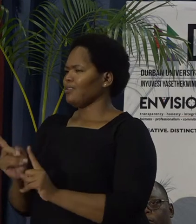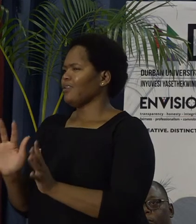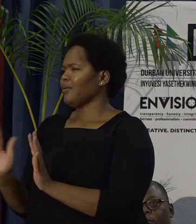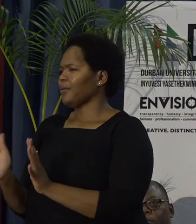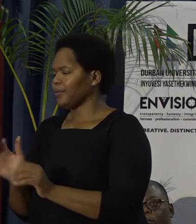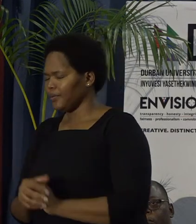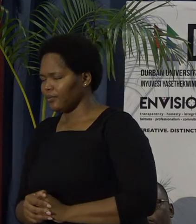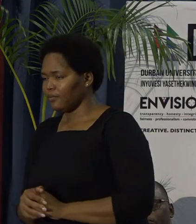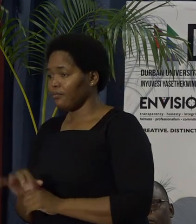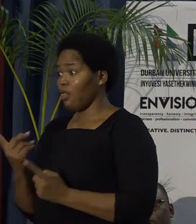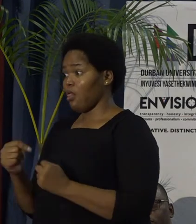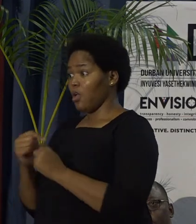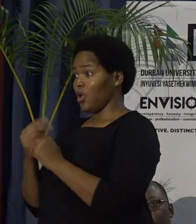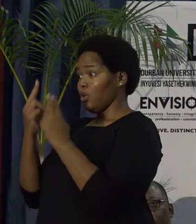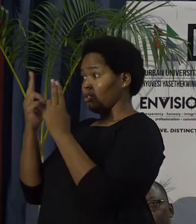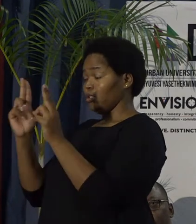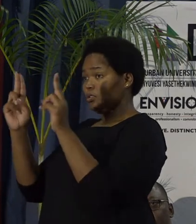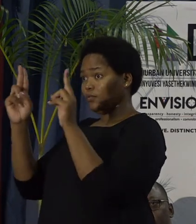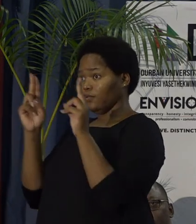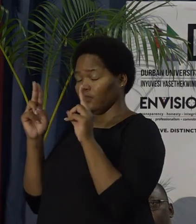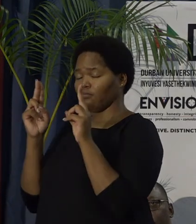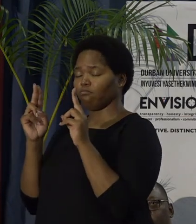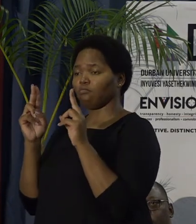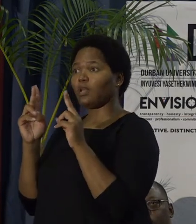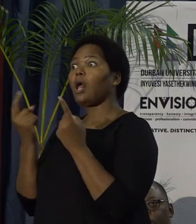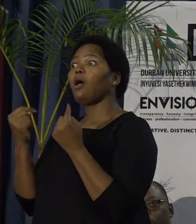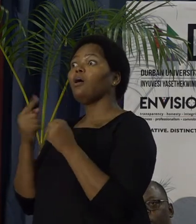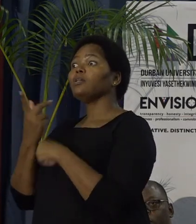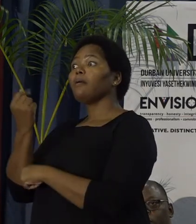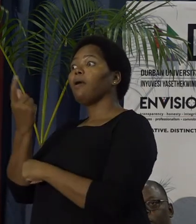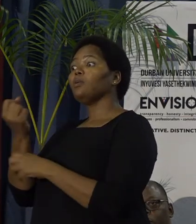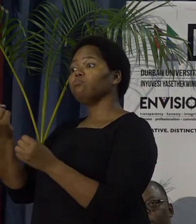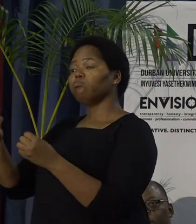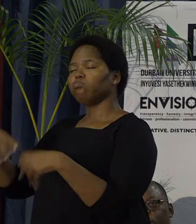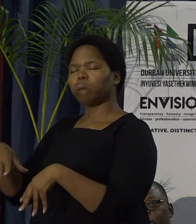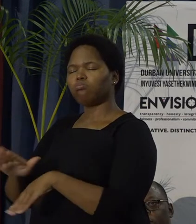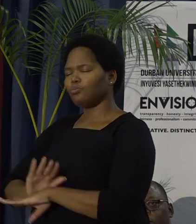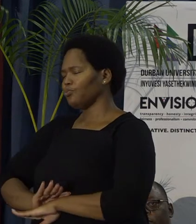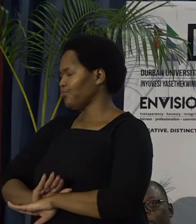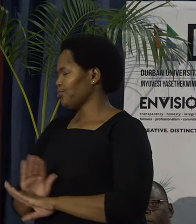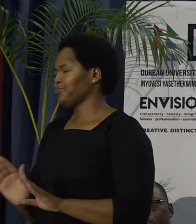DUT lives within our means without incurring budget deficits.